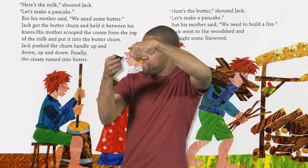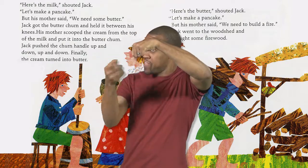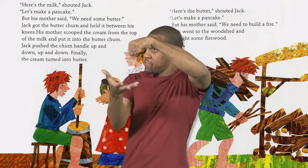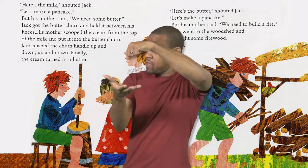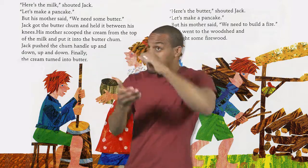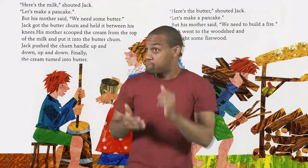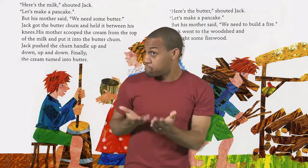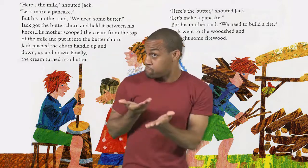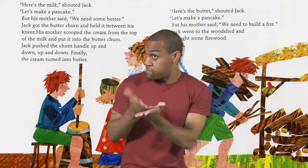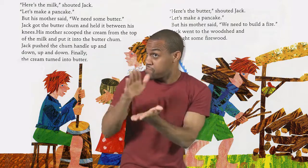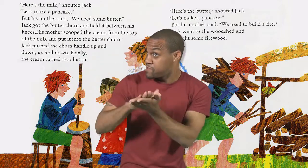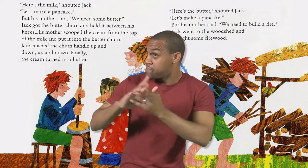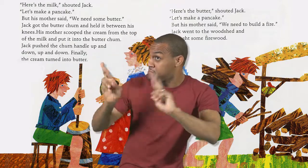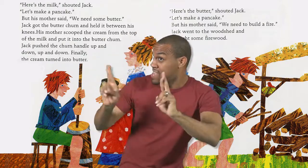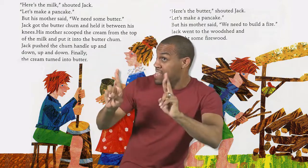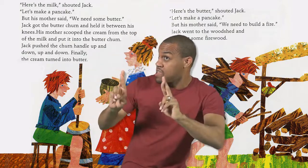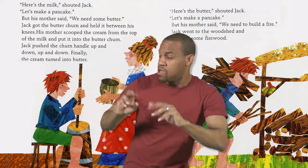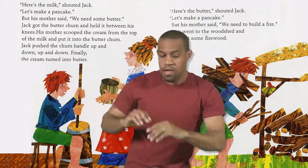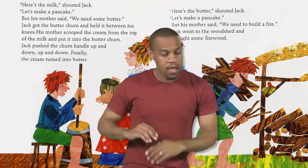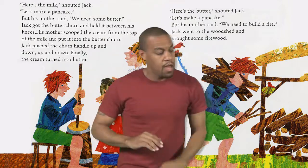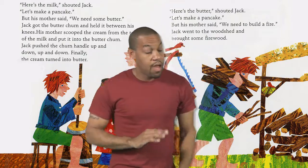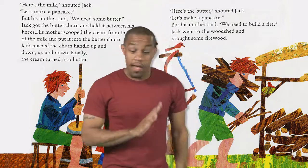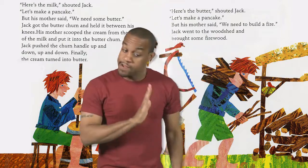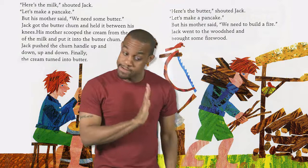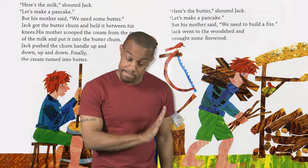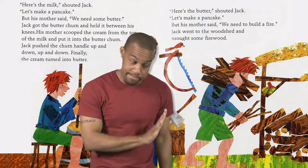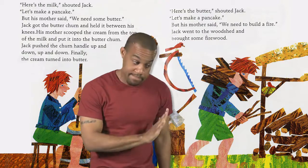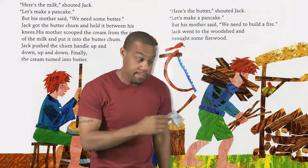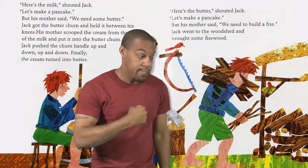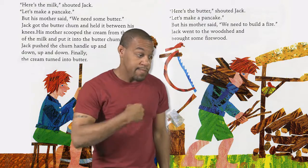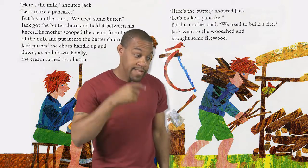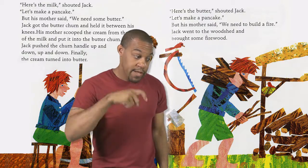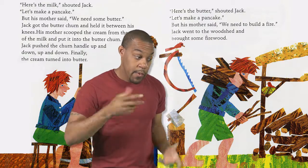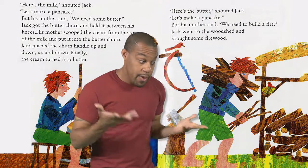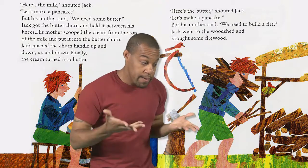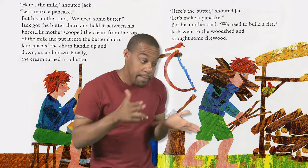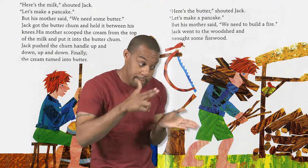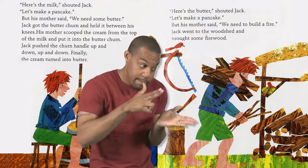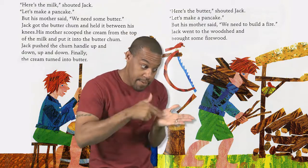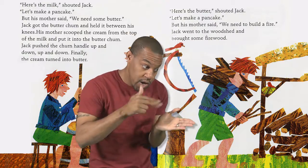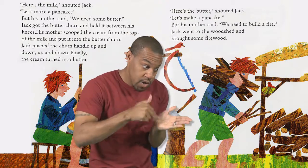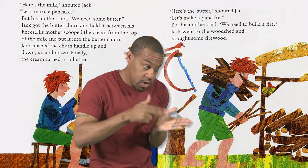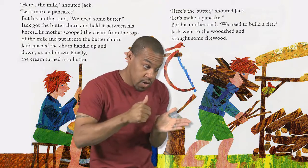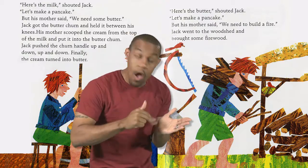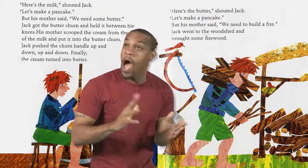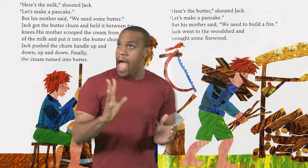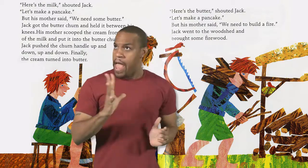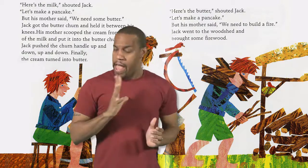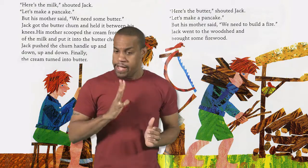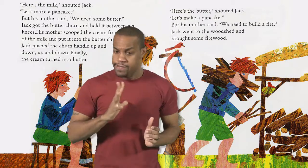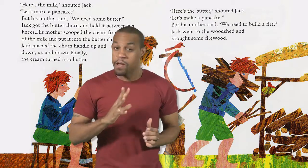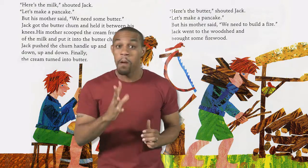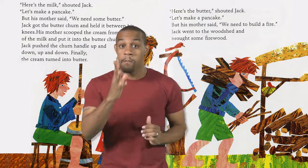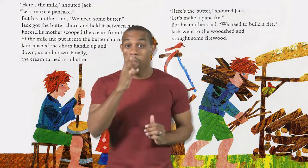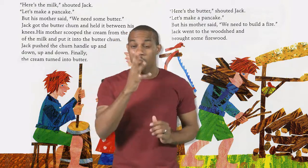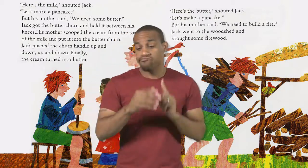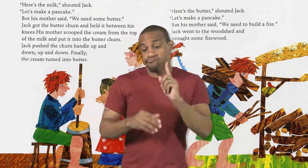Here's the milk, shouted Jack Let's make a pancake But his mother said